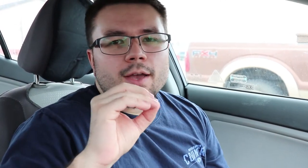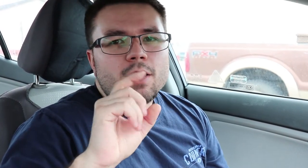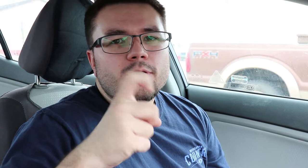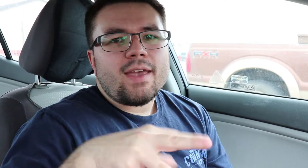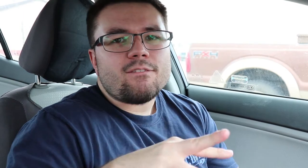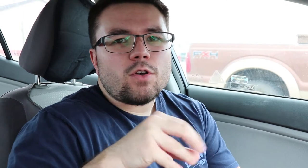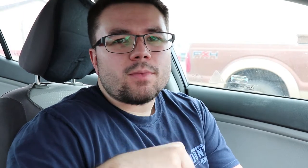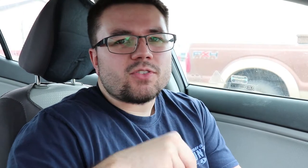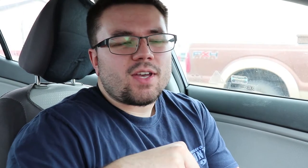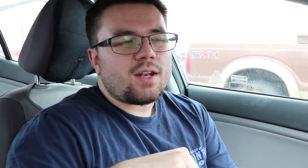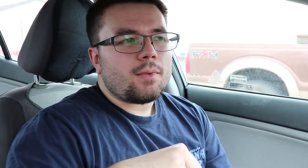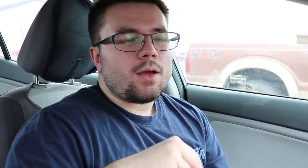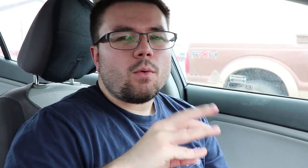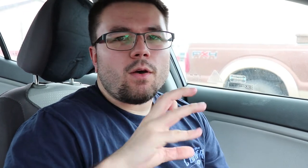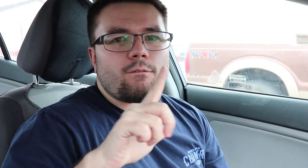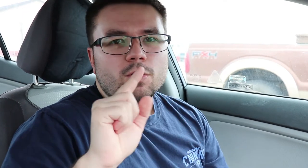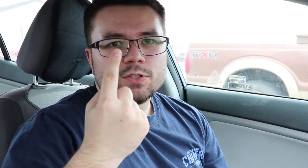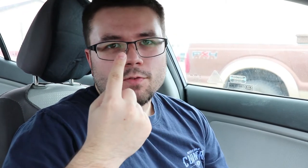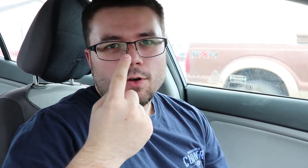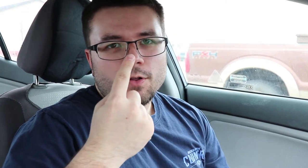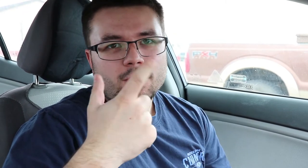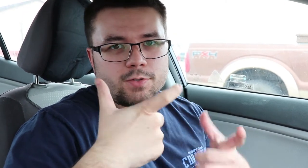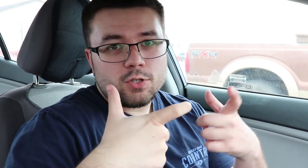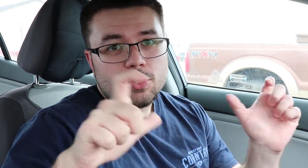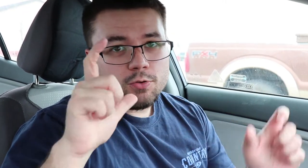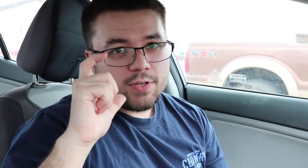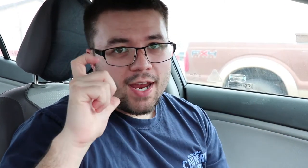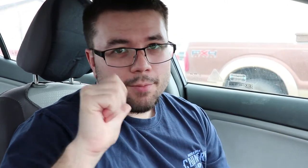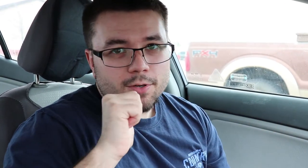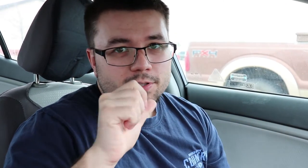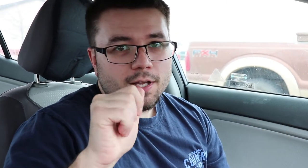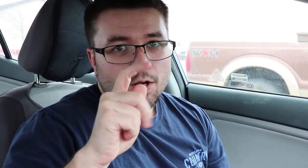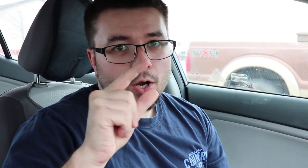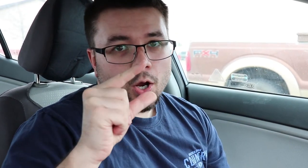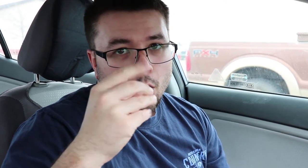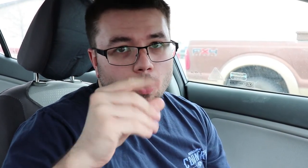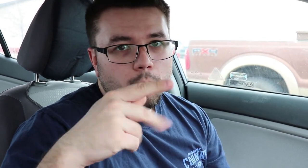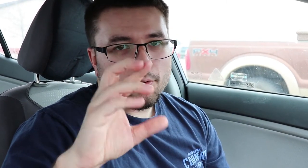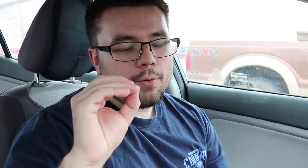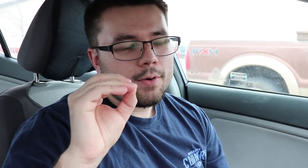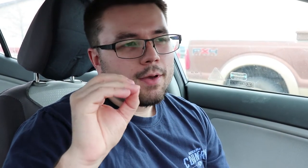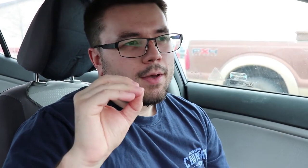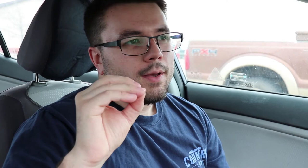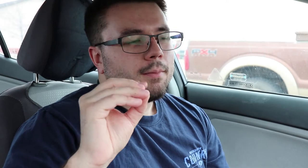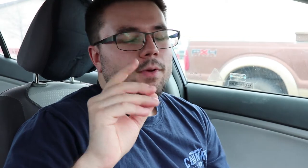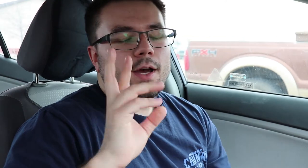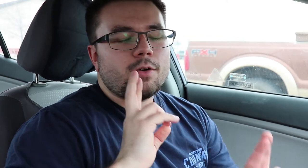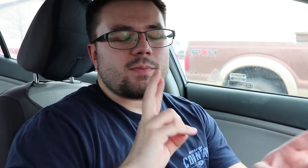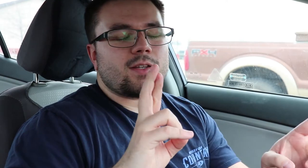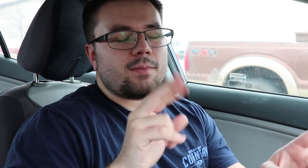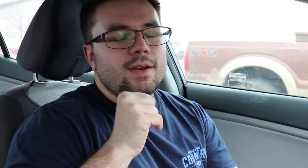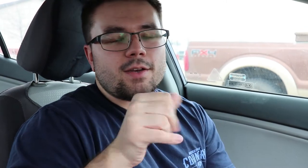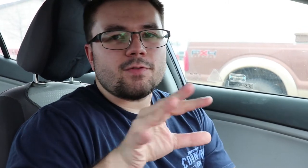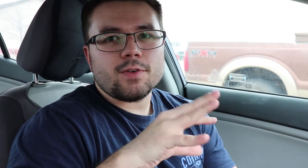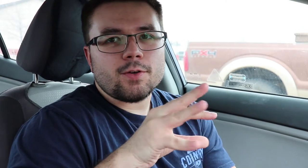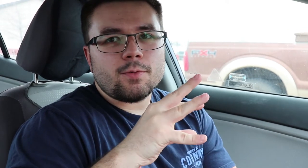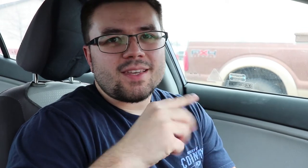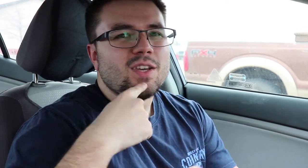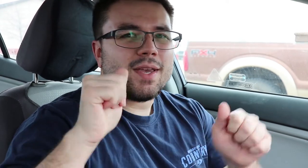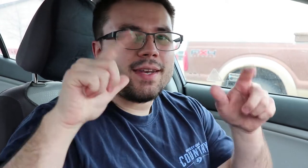You can't film inside. I'm like well first of all this is a huge camera It's not a GoPro, but I respect them. I didn't film. They say we can